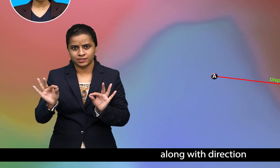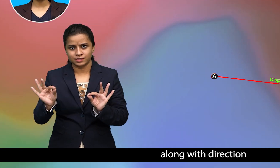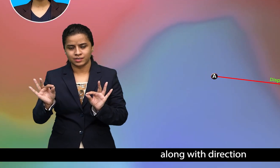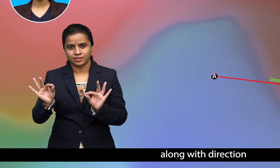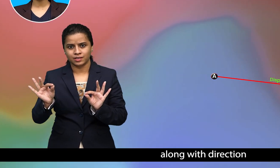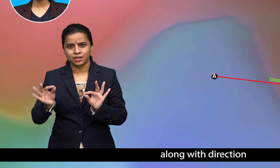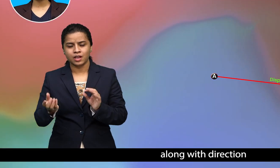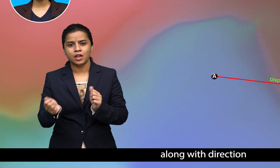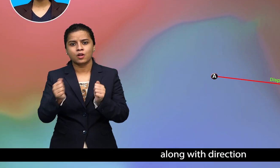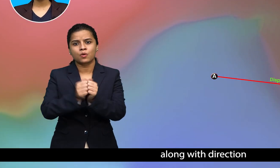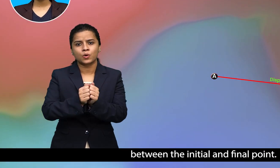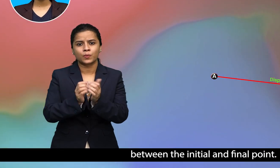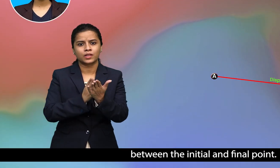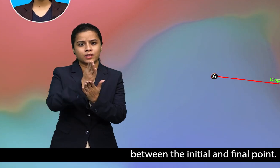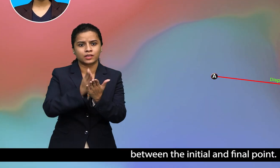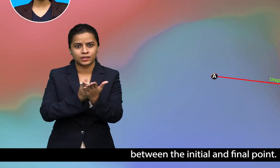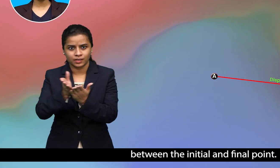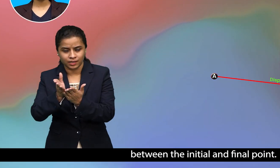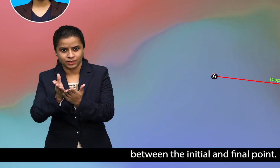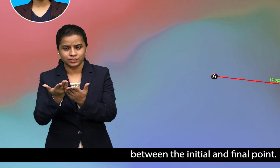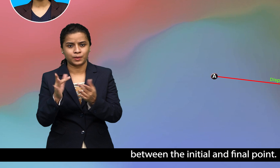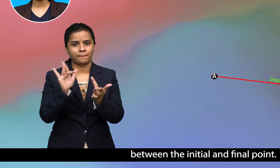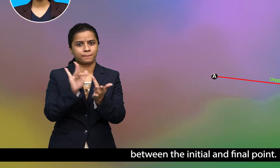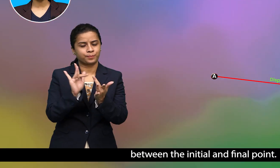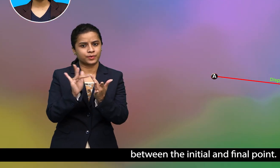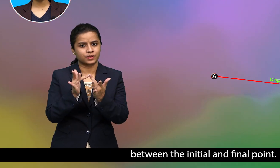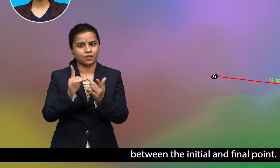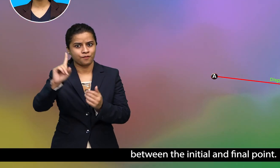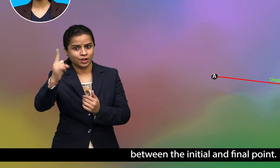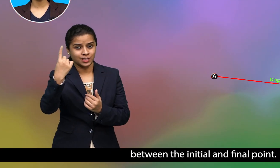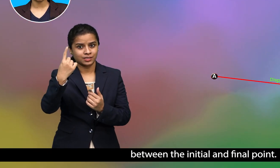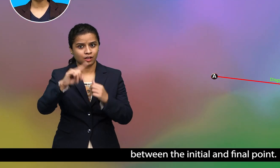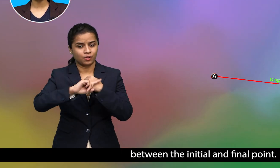with direction between the initial and final point